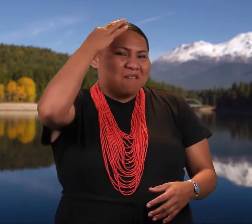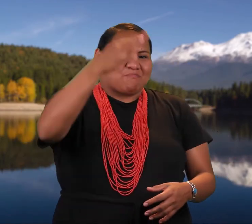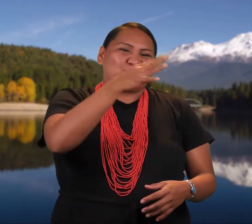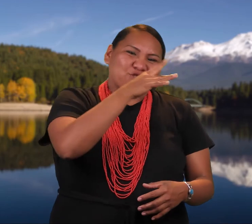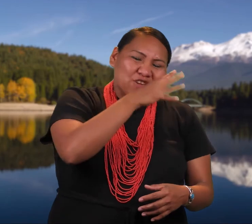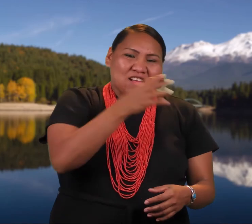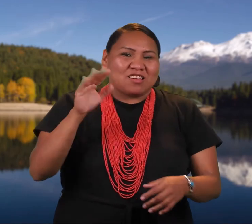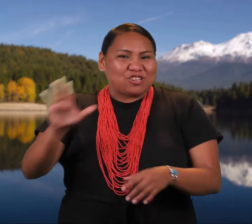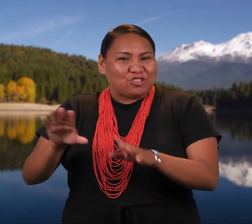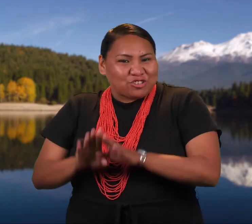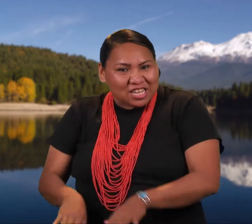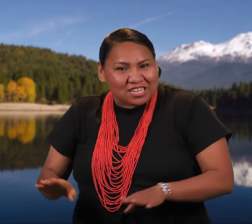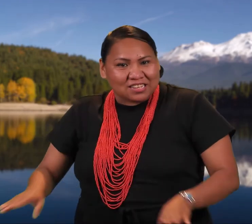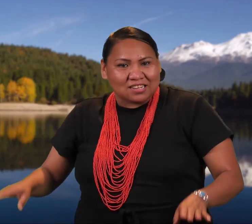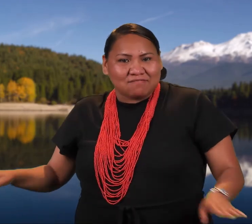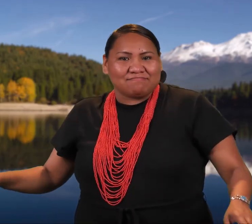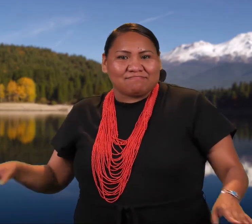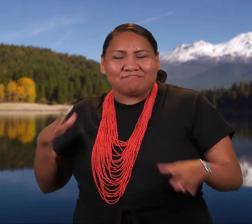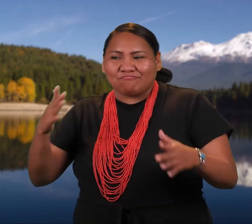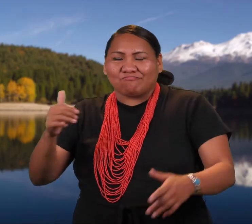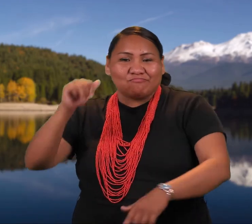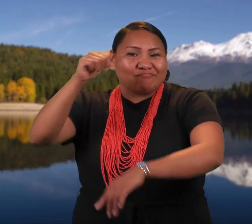They placed the lodge near Mount Shasta.